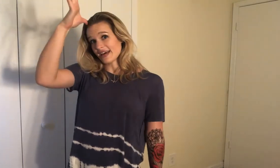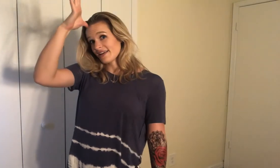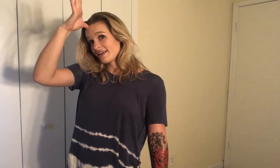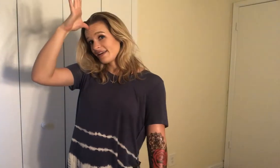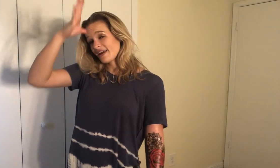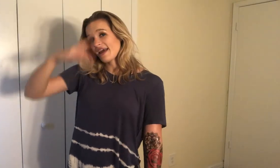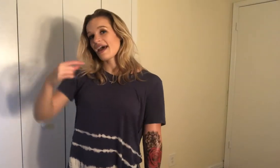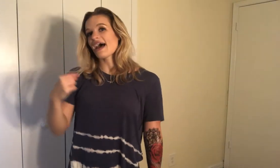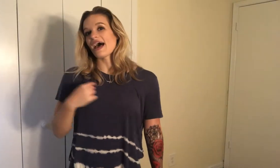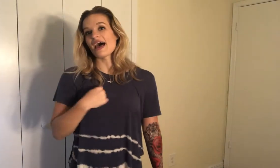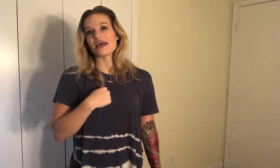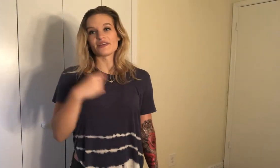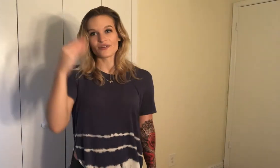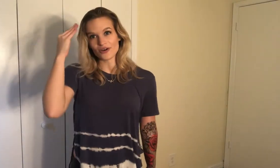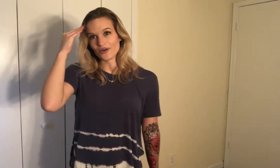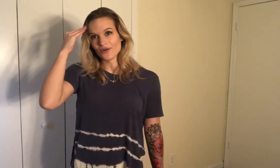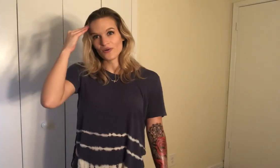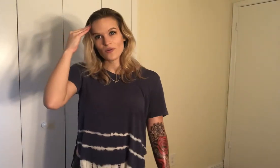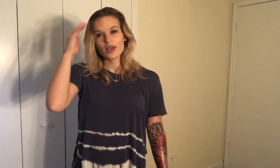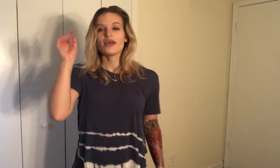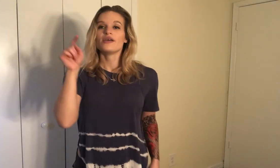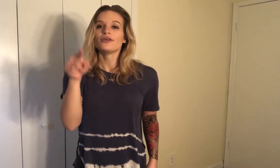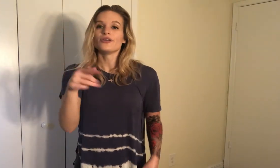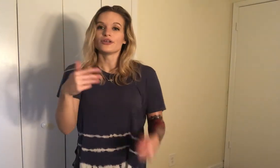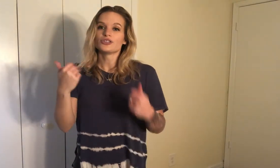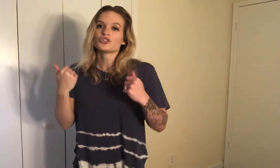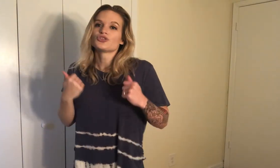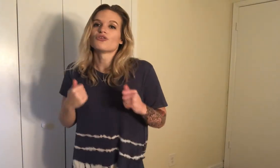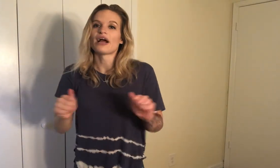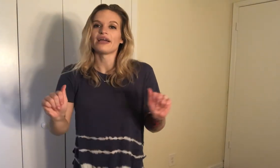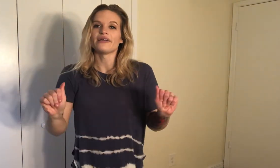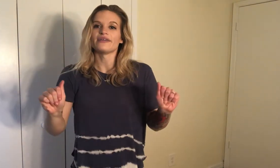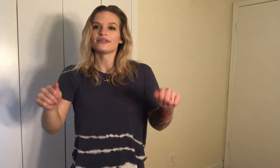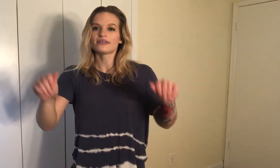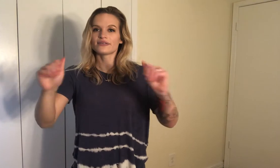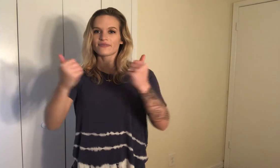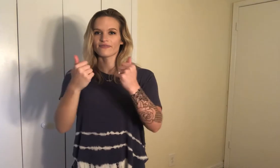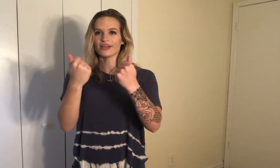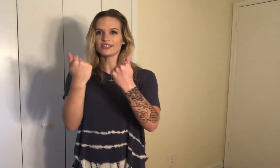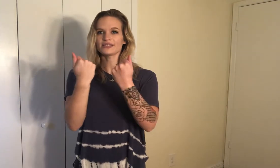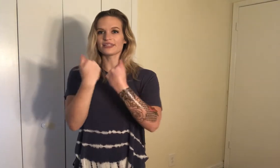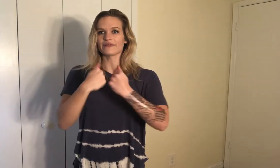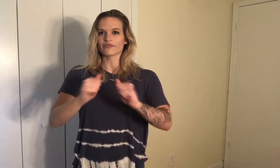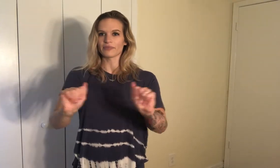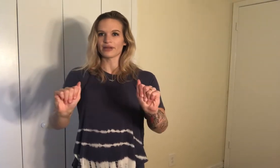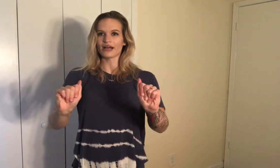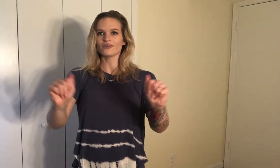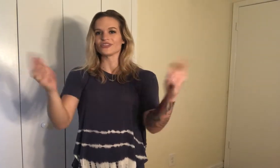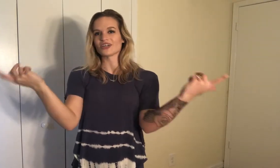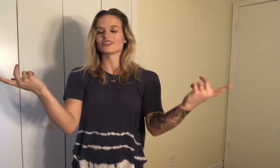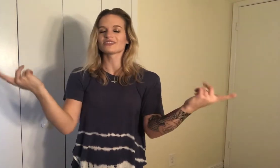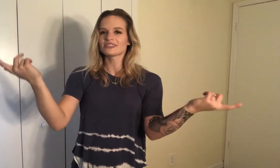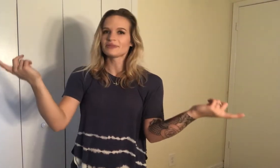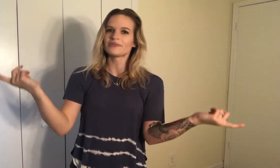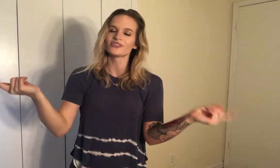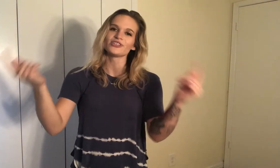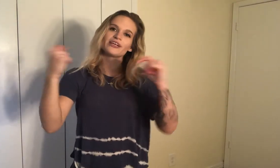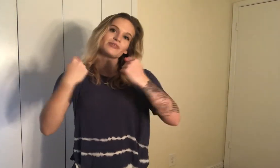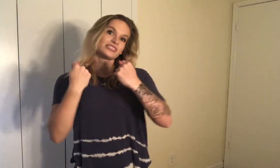dad I know you're trying fist and flip it out you'll also see people doing it with